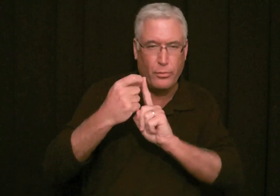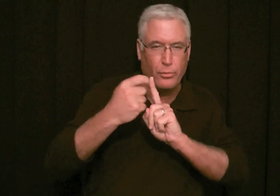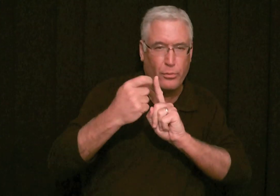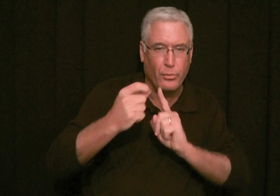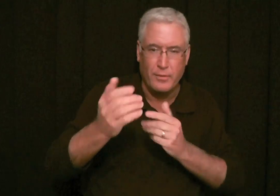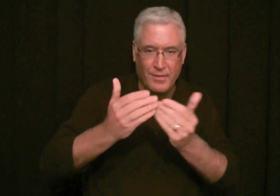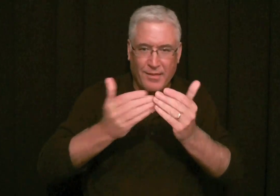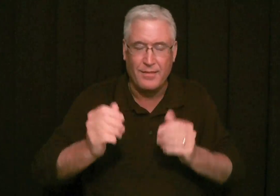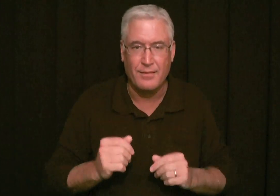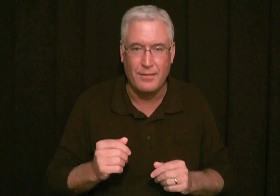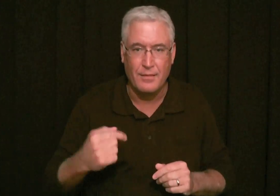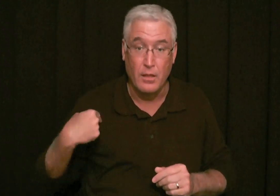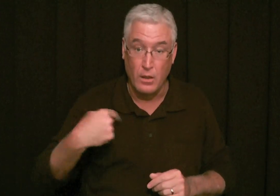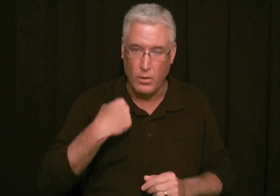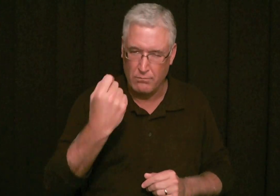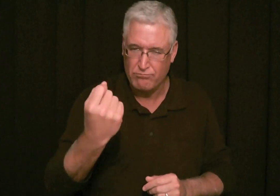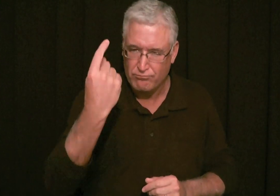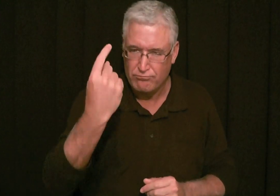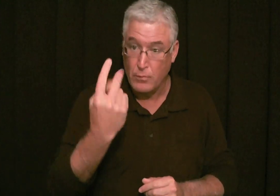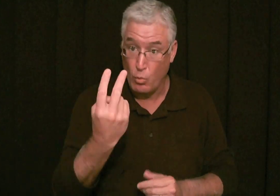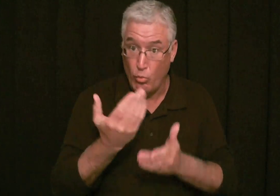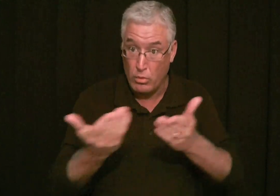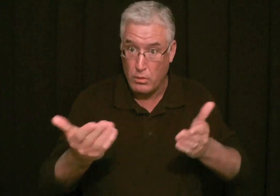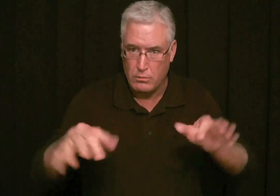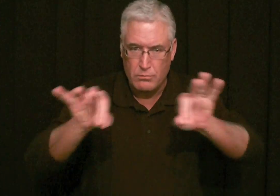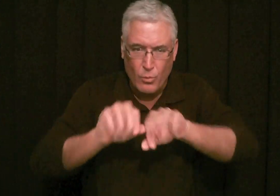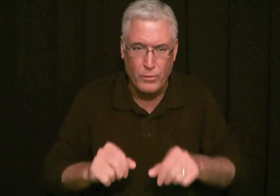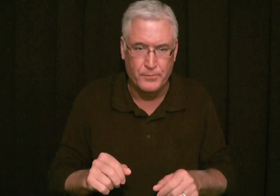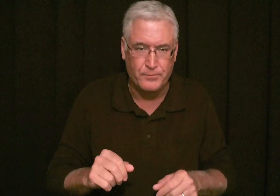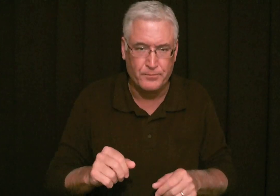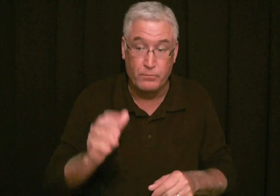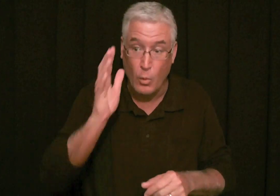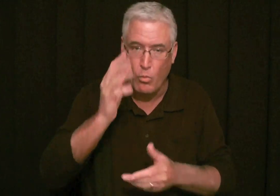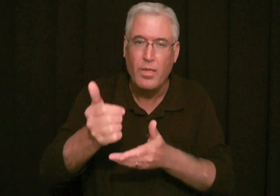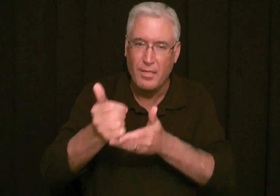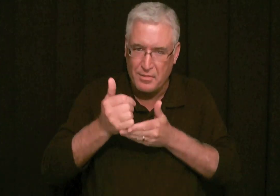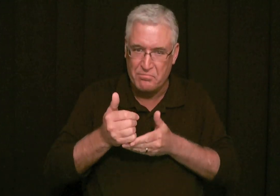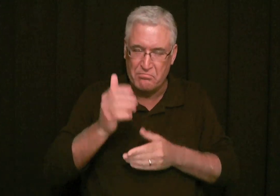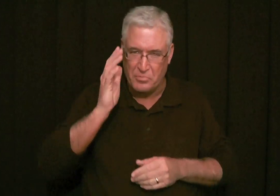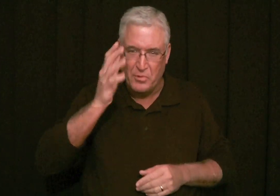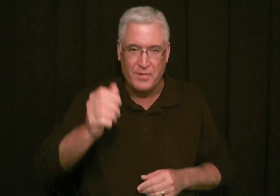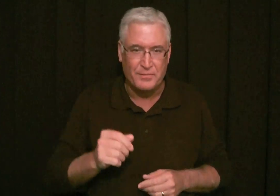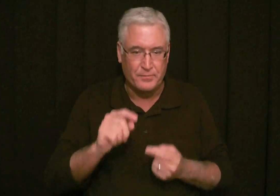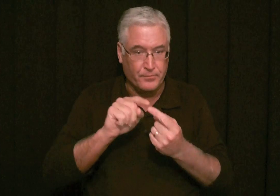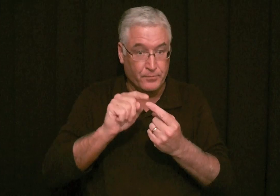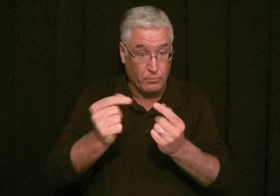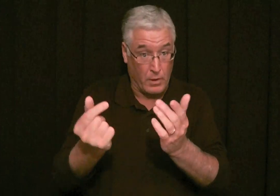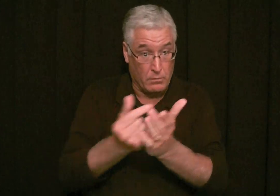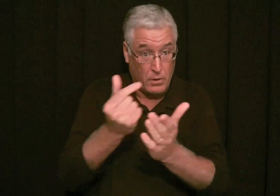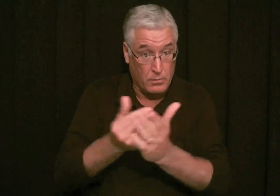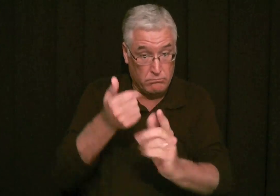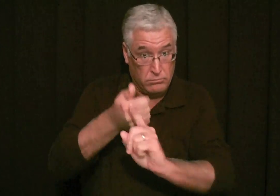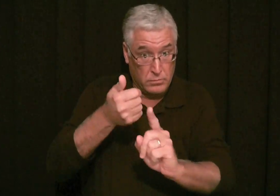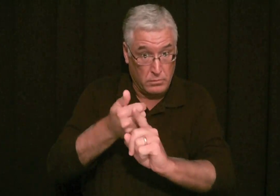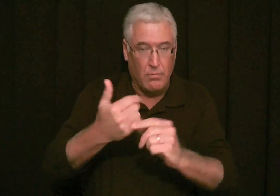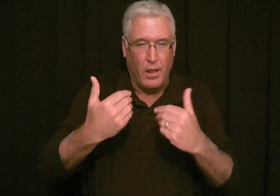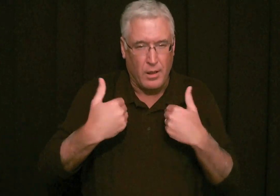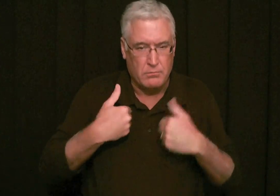Whatever we go through, if people persecute us or not. If we understand two things. First is that we need to understand that the